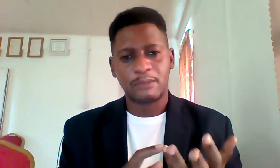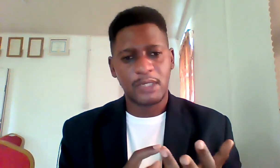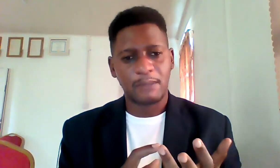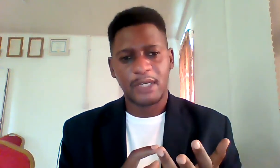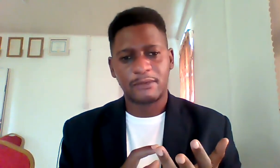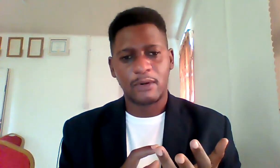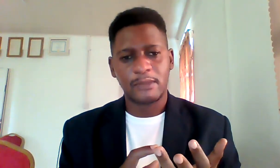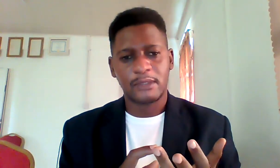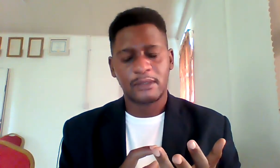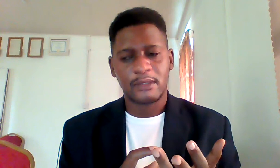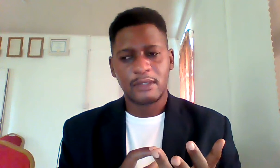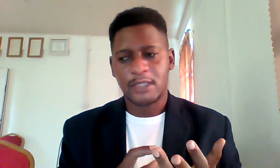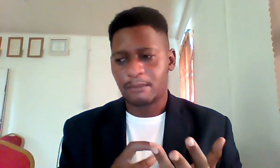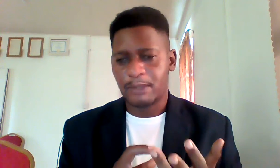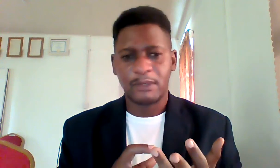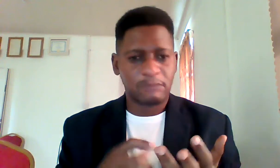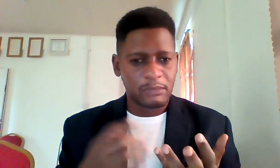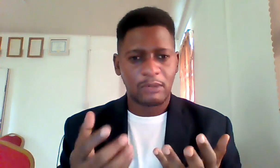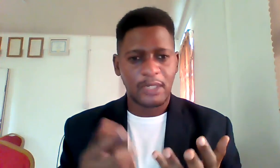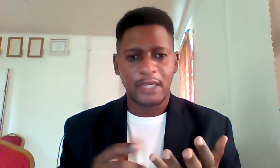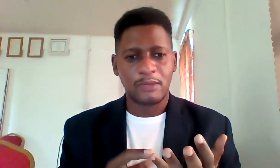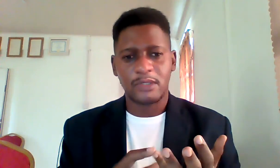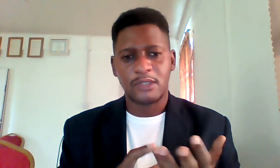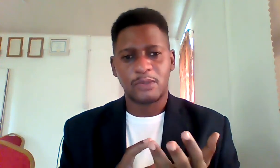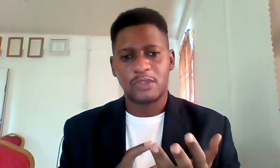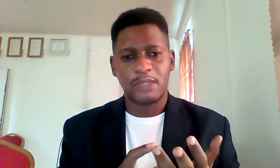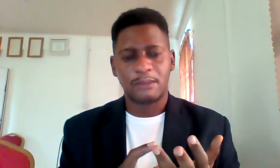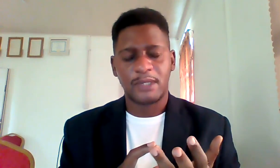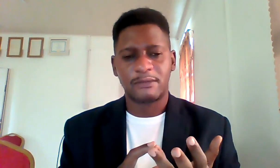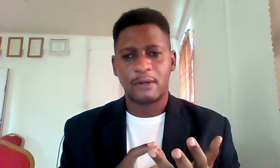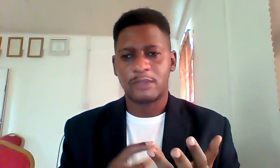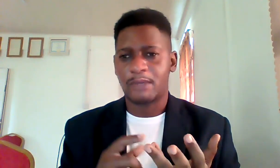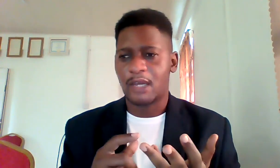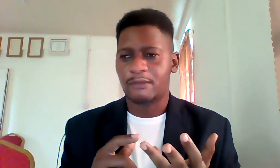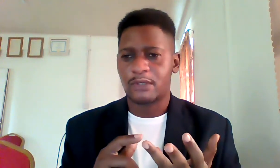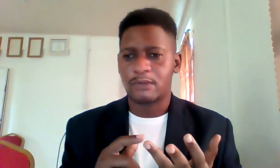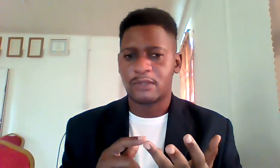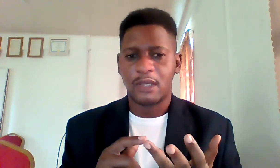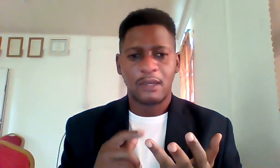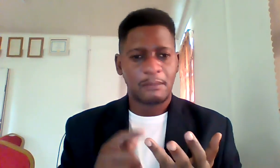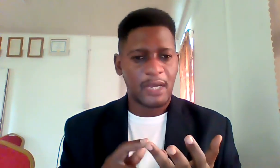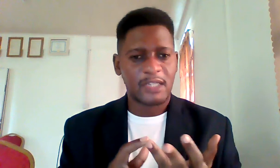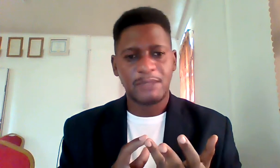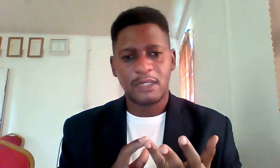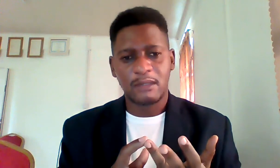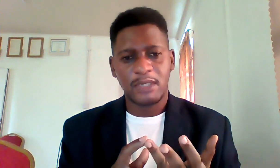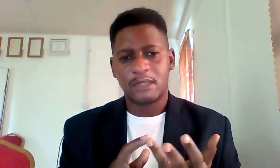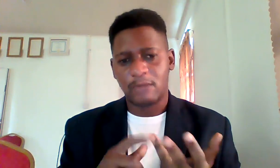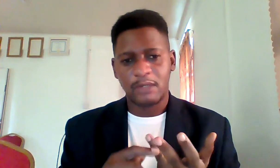media platforms some people don't like using the social media platforms you may have to use mass media meaning radio